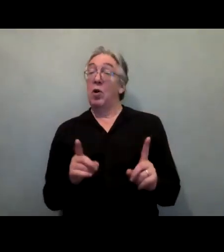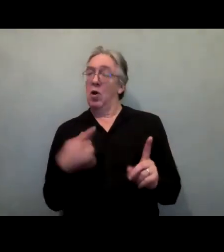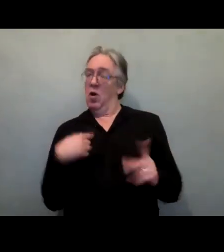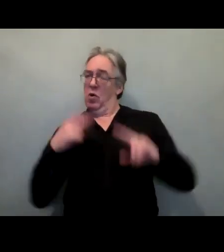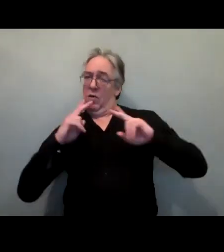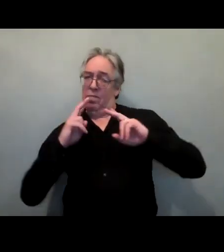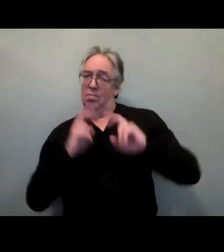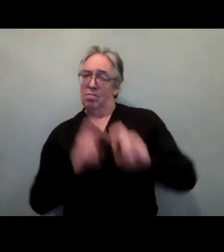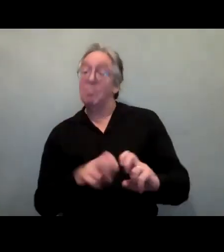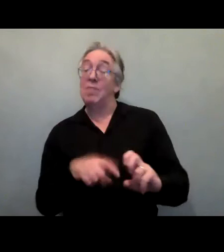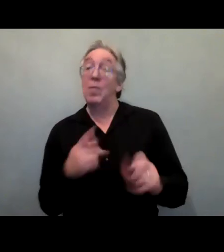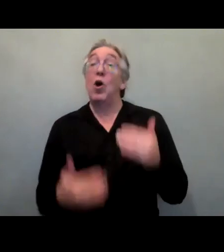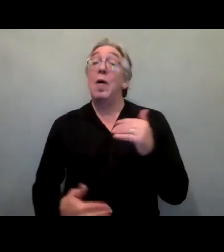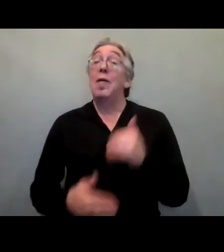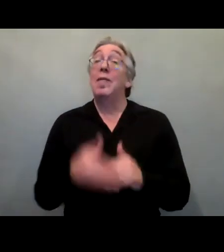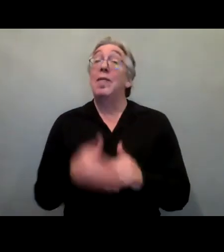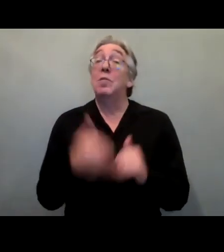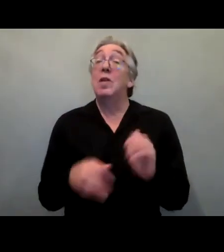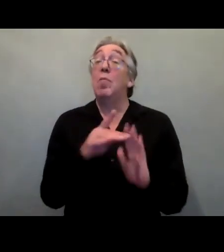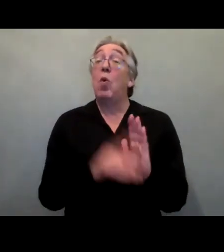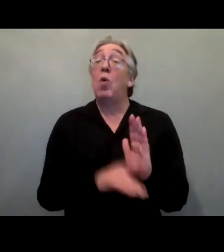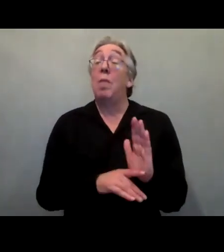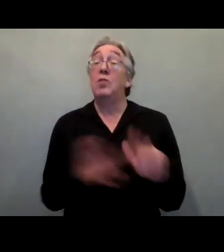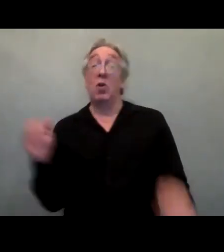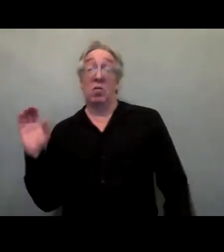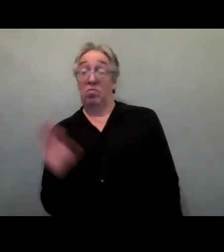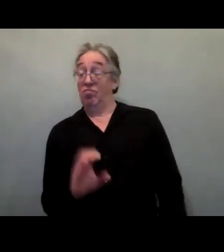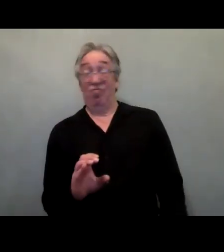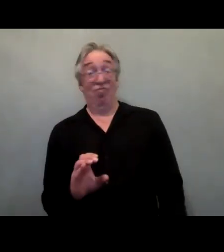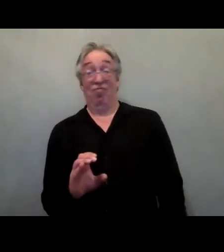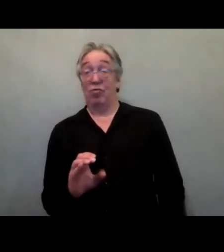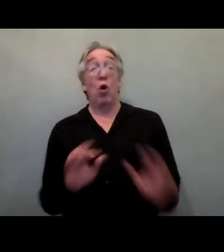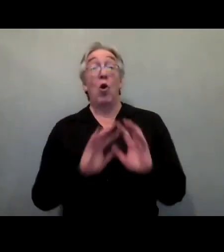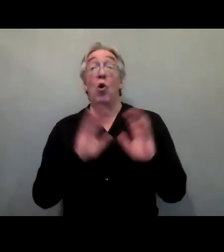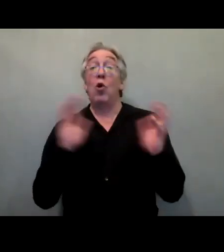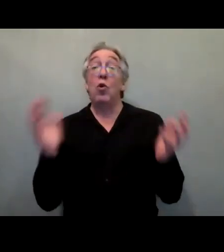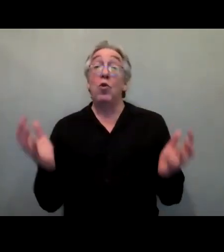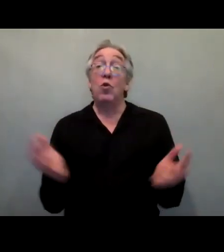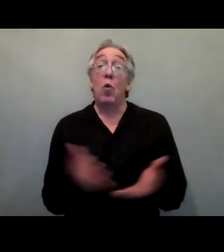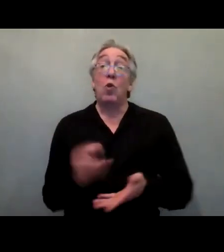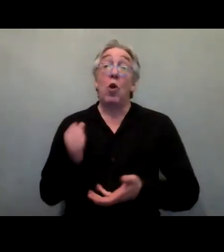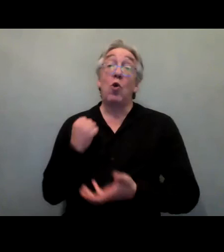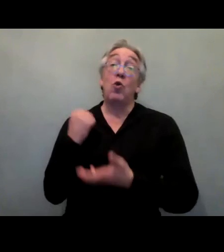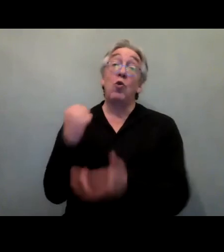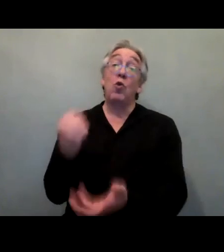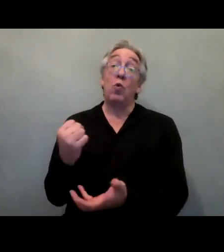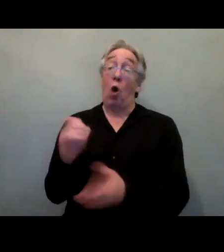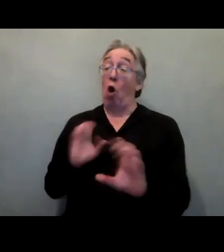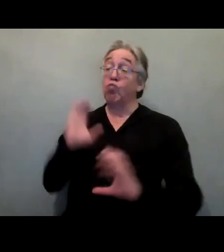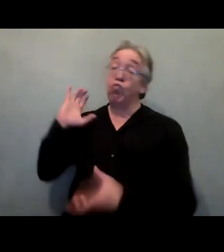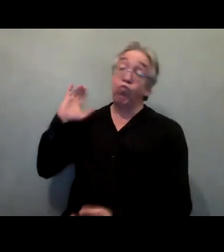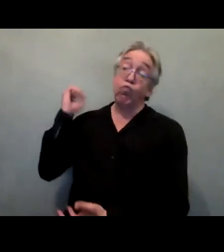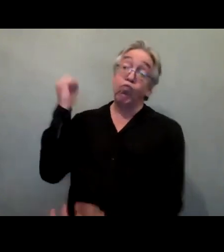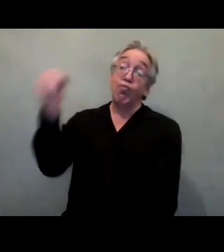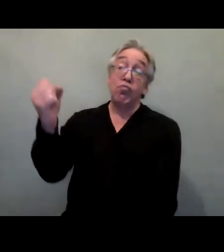significantly underfunded with less than 1% of donor funding. And this finding is in line with